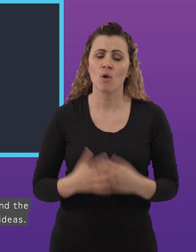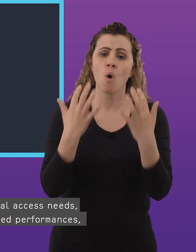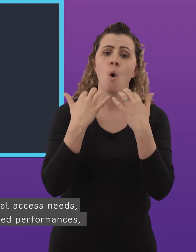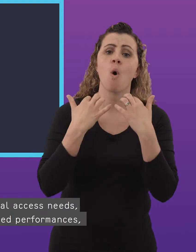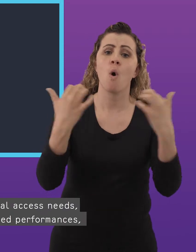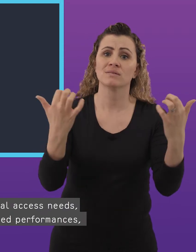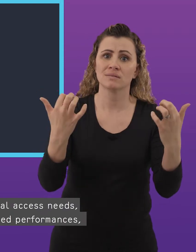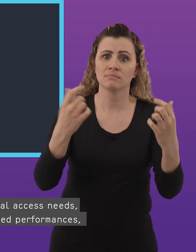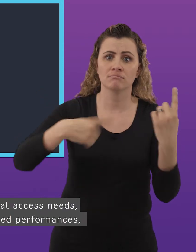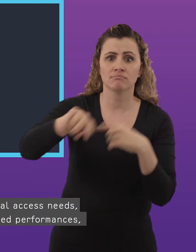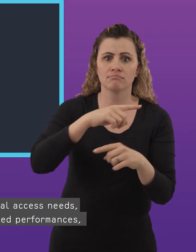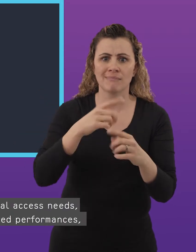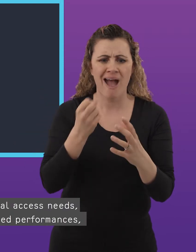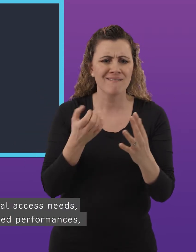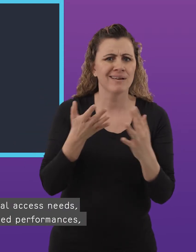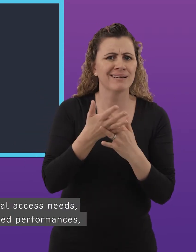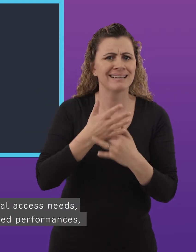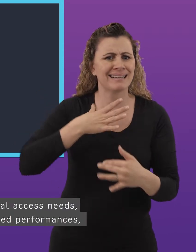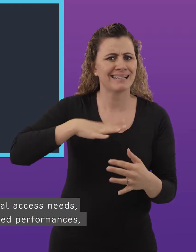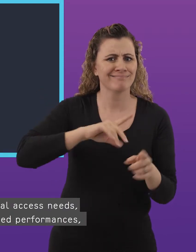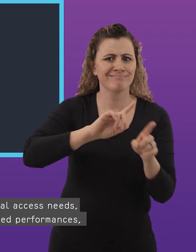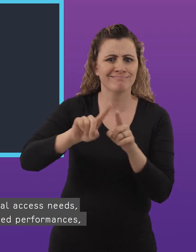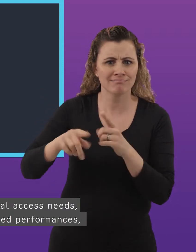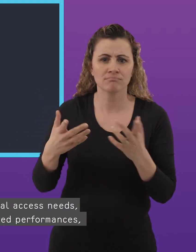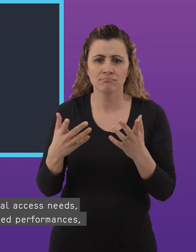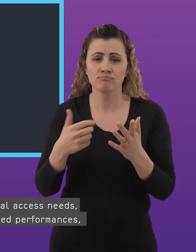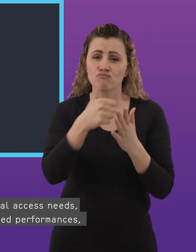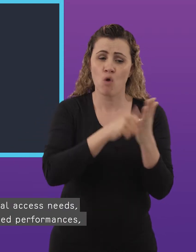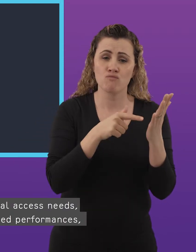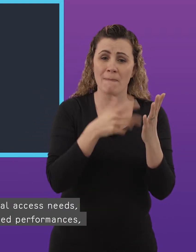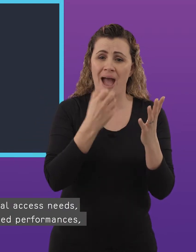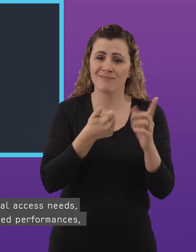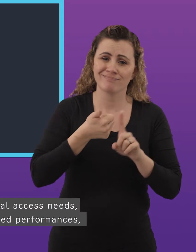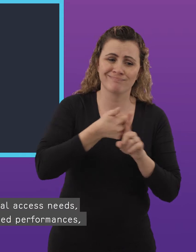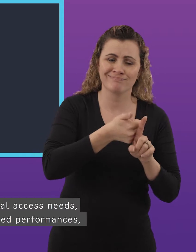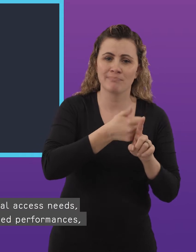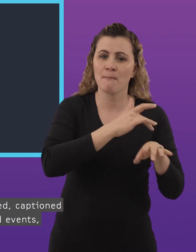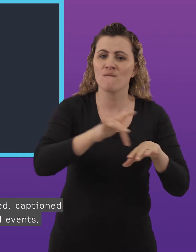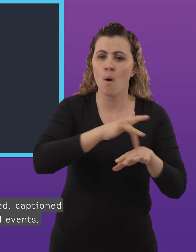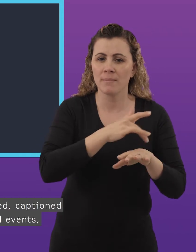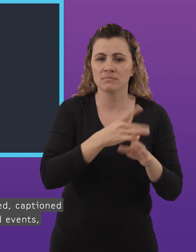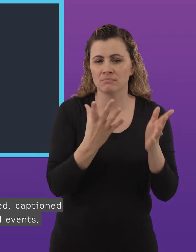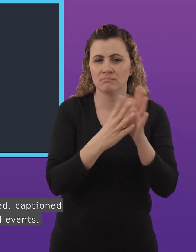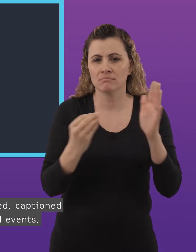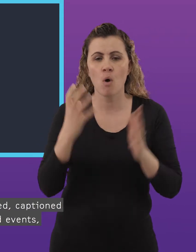for audiences with additional access needs there's a program of assisted performances including audio described